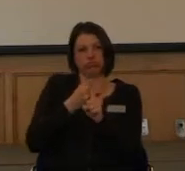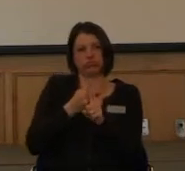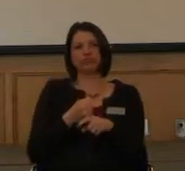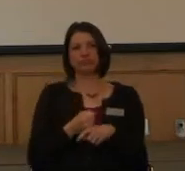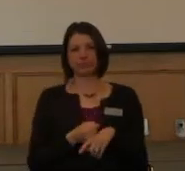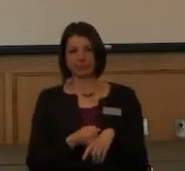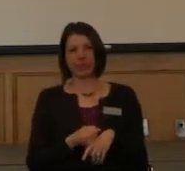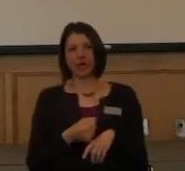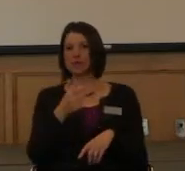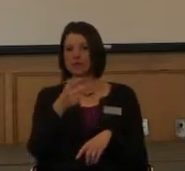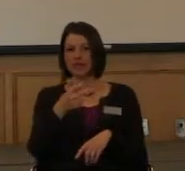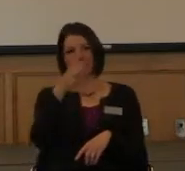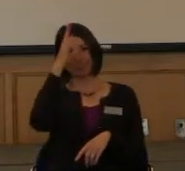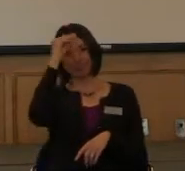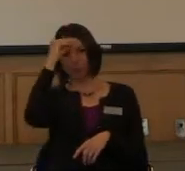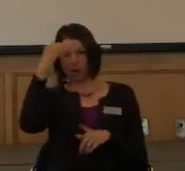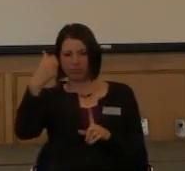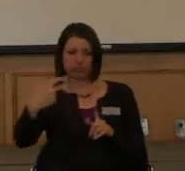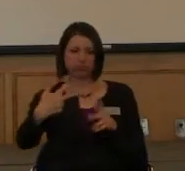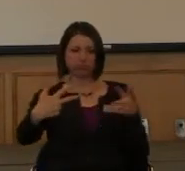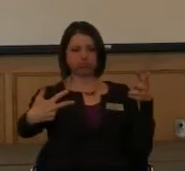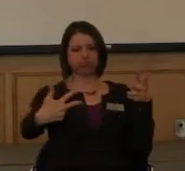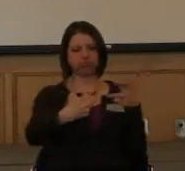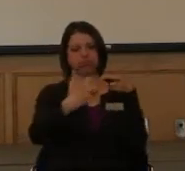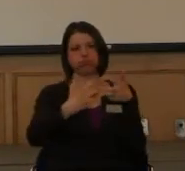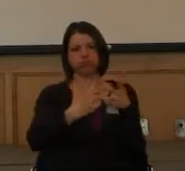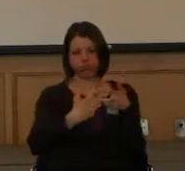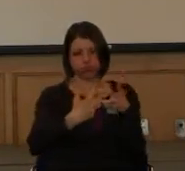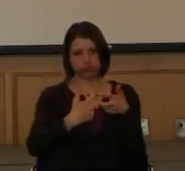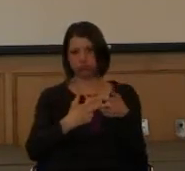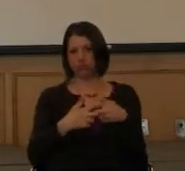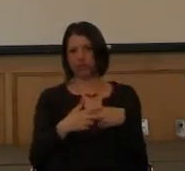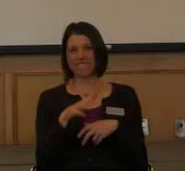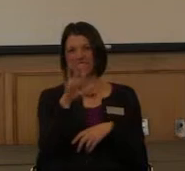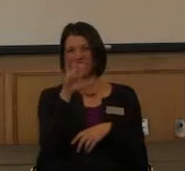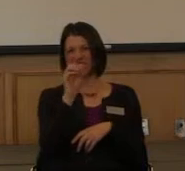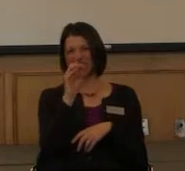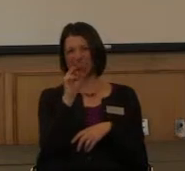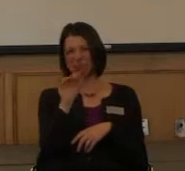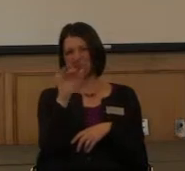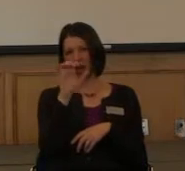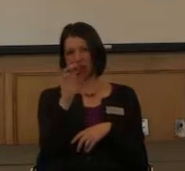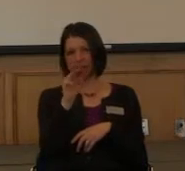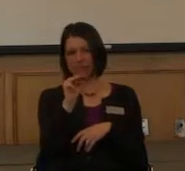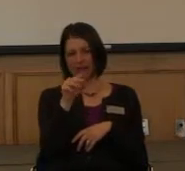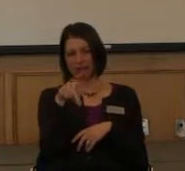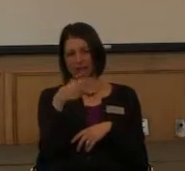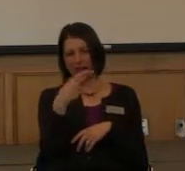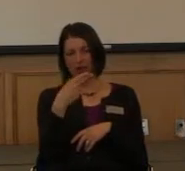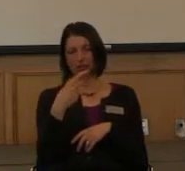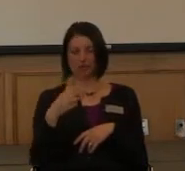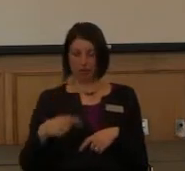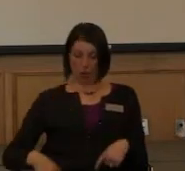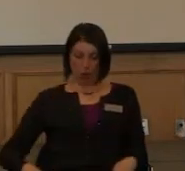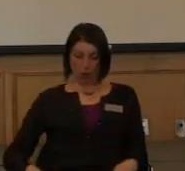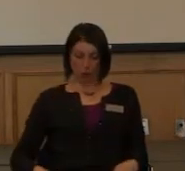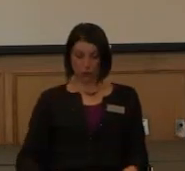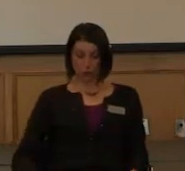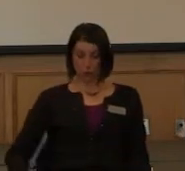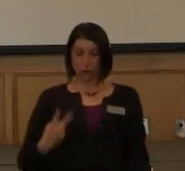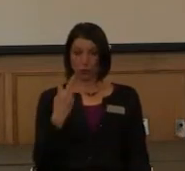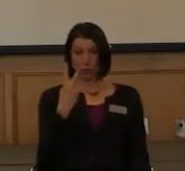stopped signed in front of us. We smacked them at about 50. I broke both legs and one arm.